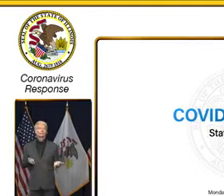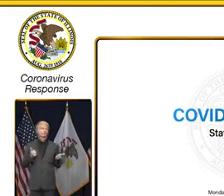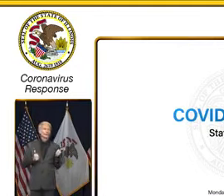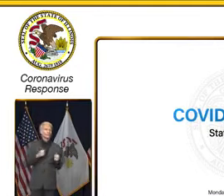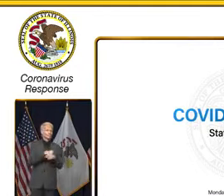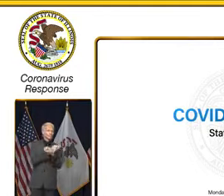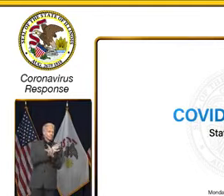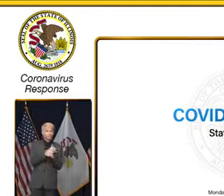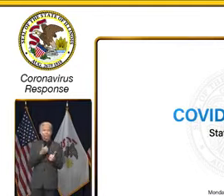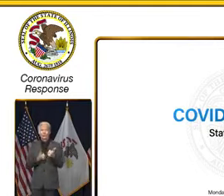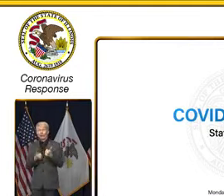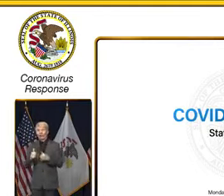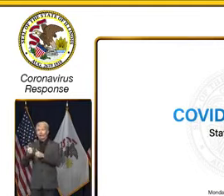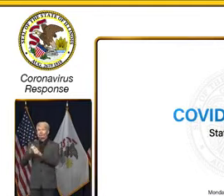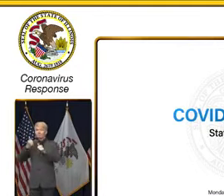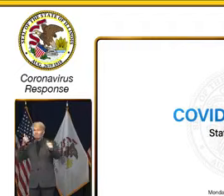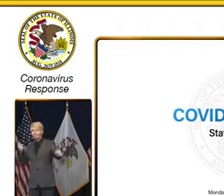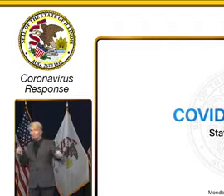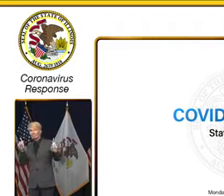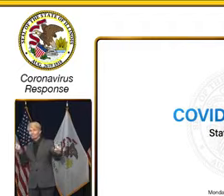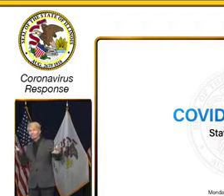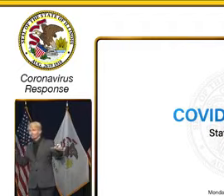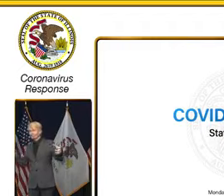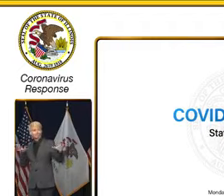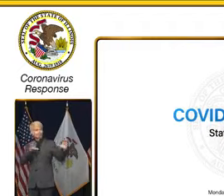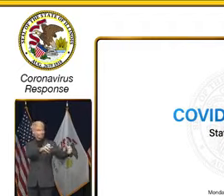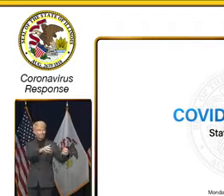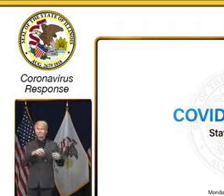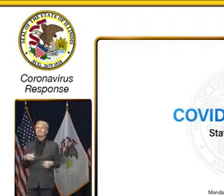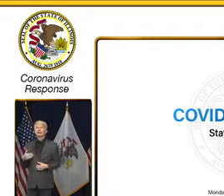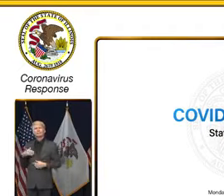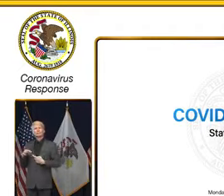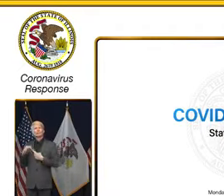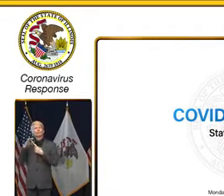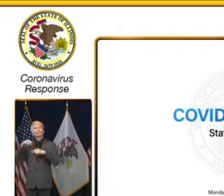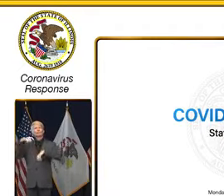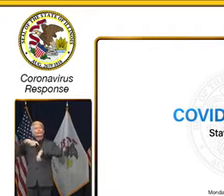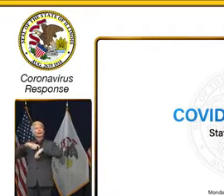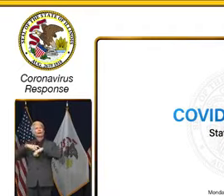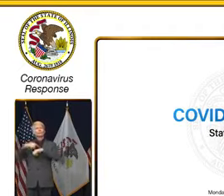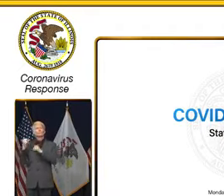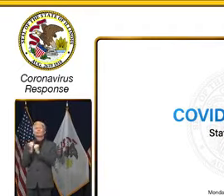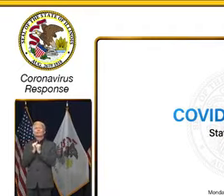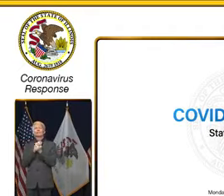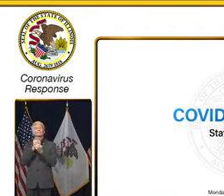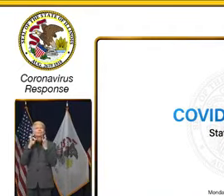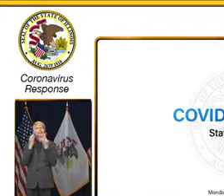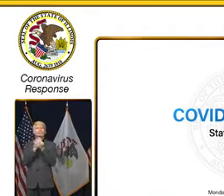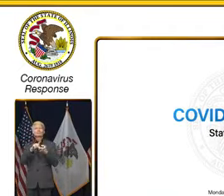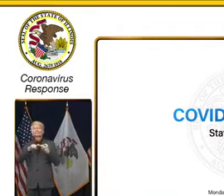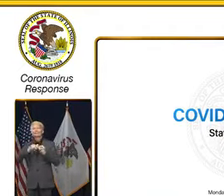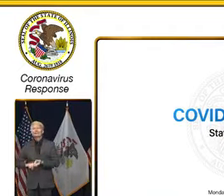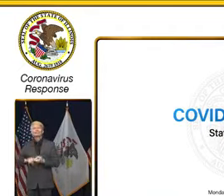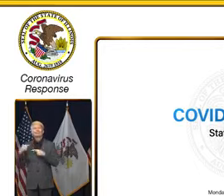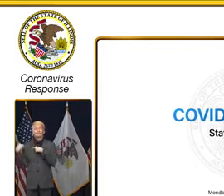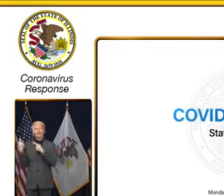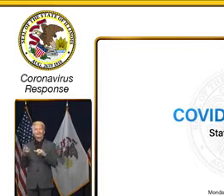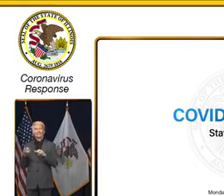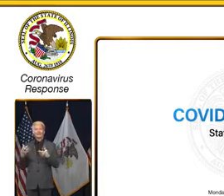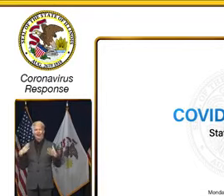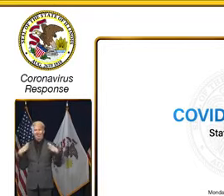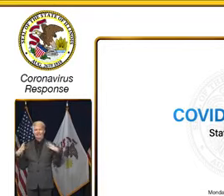or at a distance, I hope everyone found a way to share special time with their loved ones over the holiday weekend.